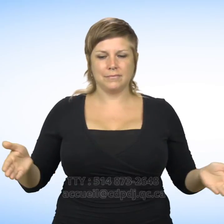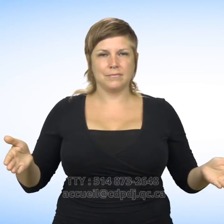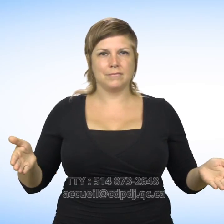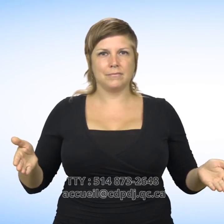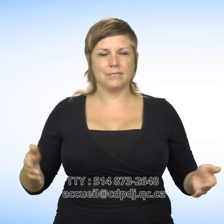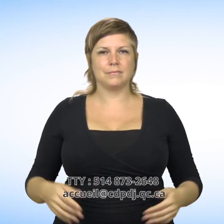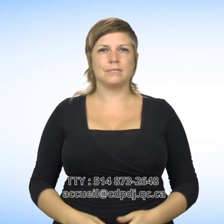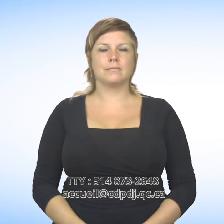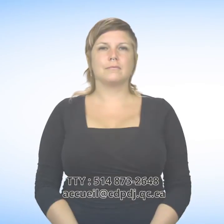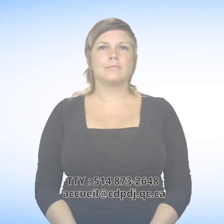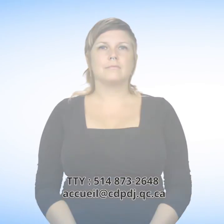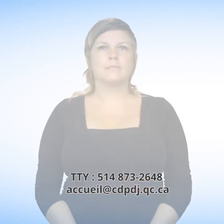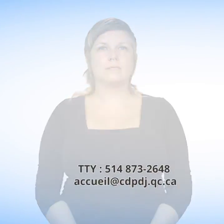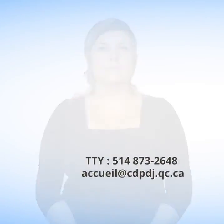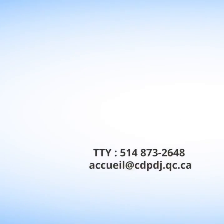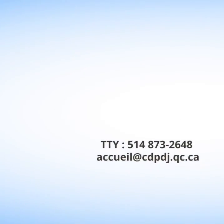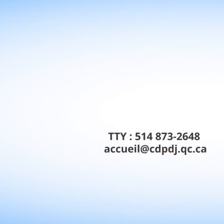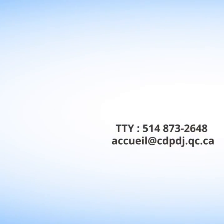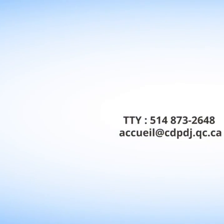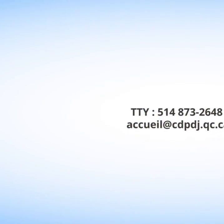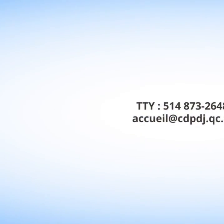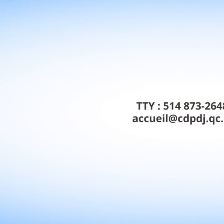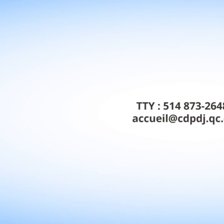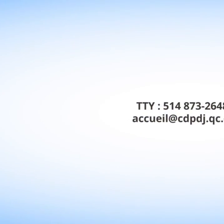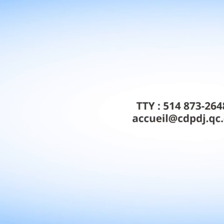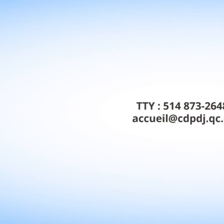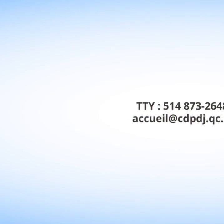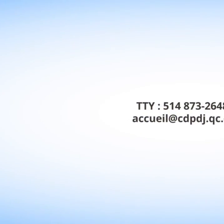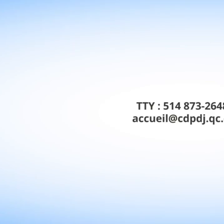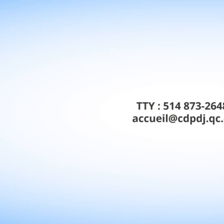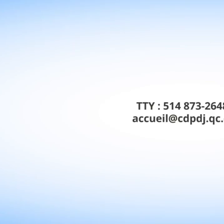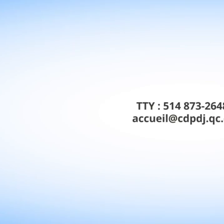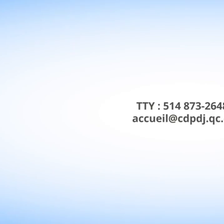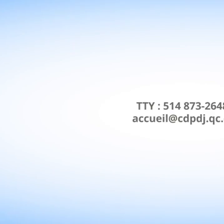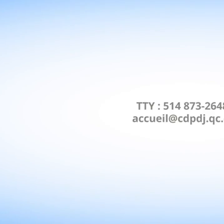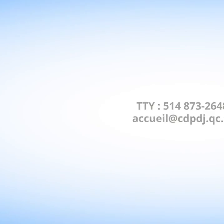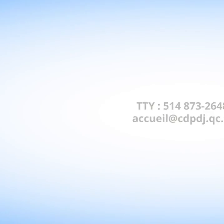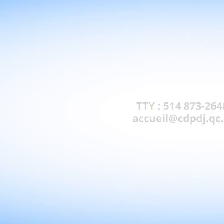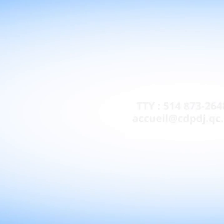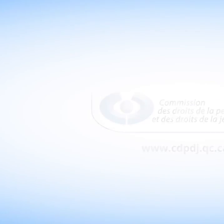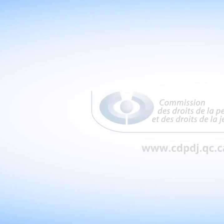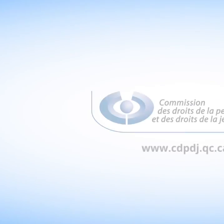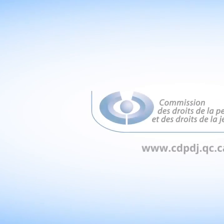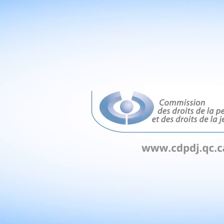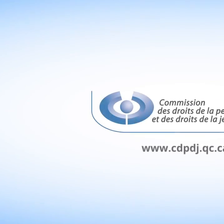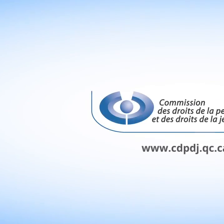-873-2648 or by email at cdpdj.qc